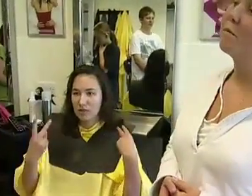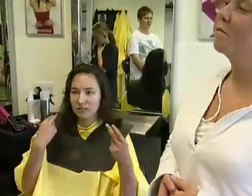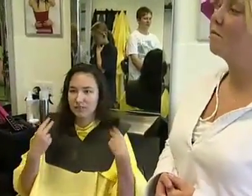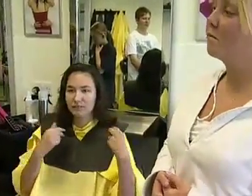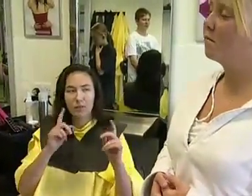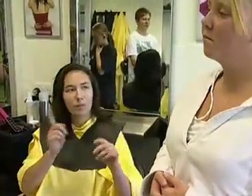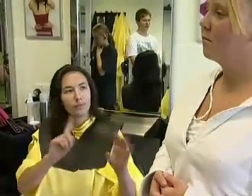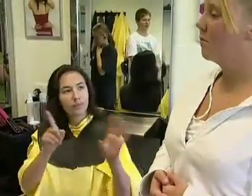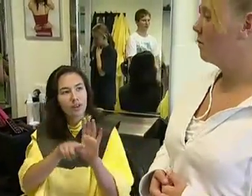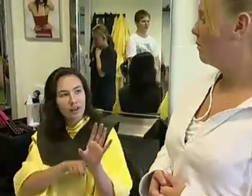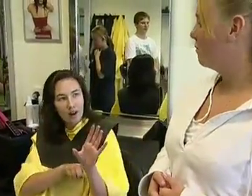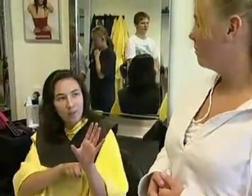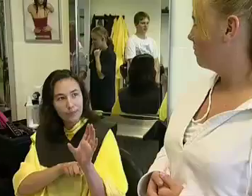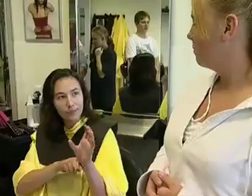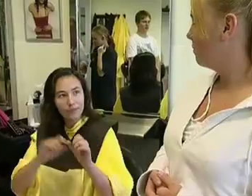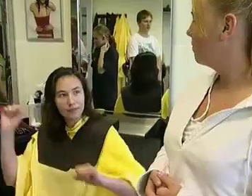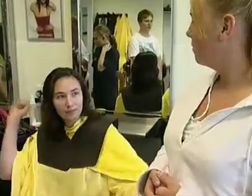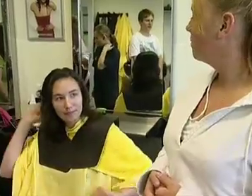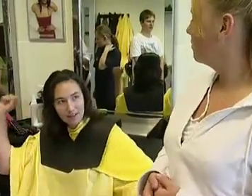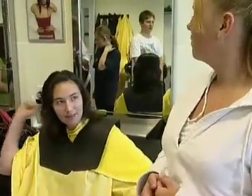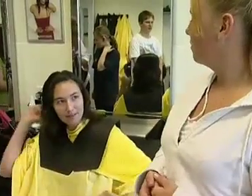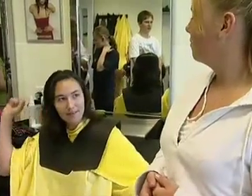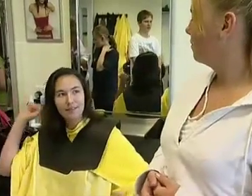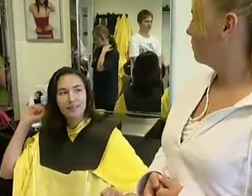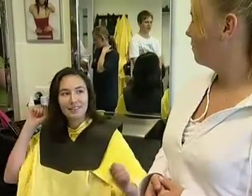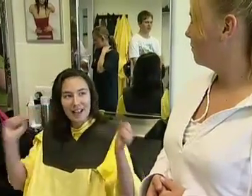She's been coming to hairdressing now and I've taught you yellow towel.